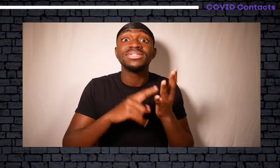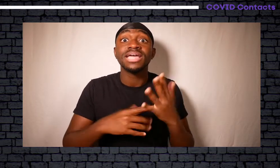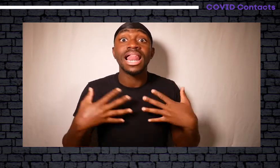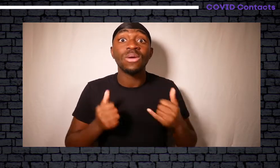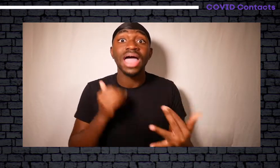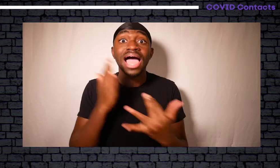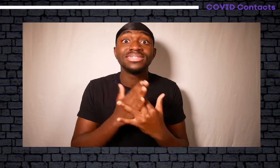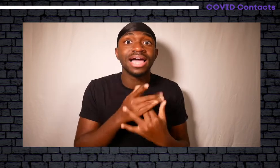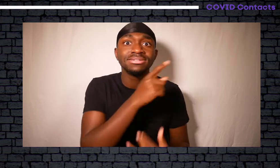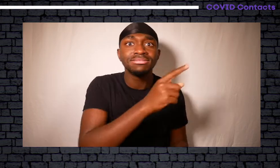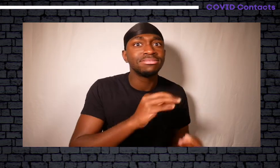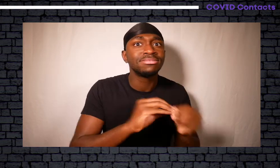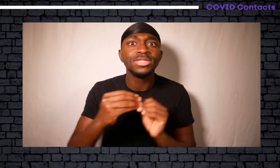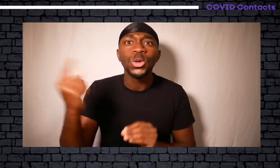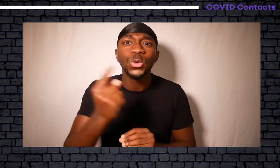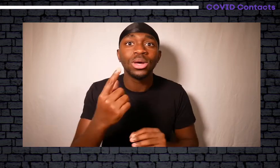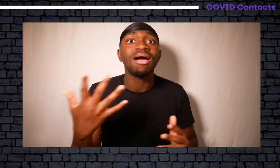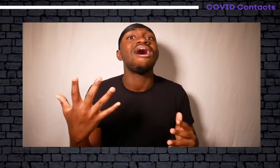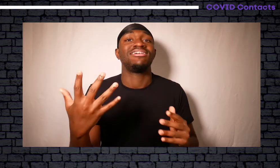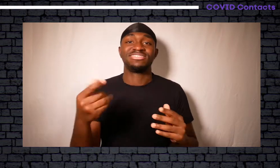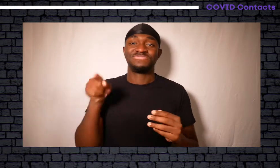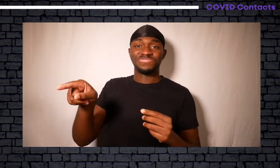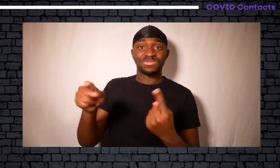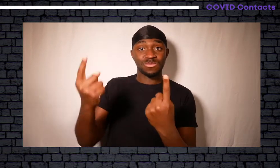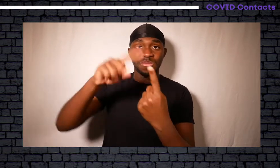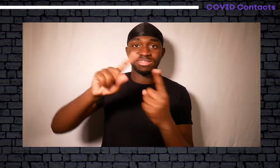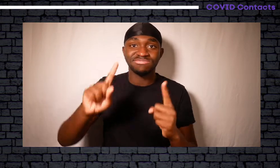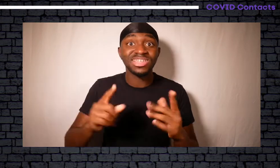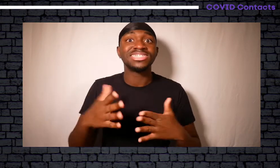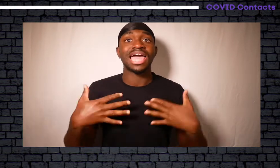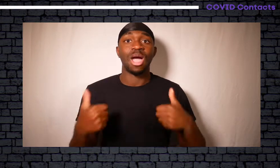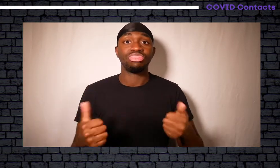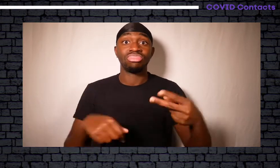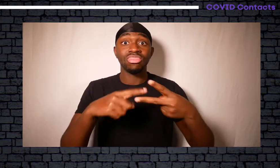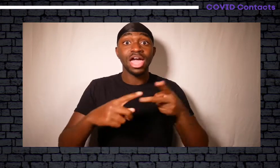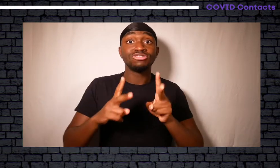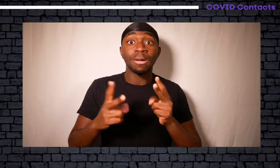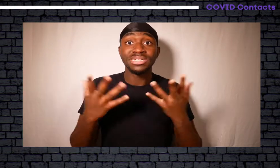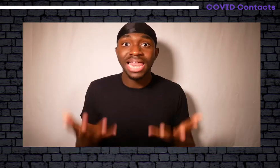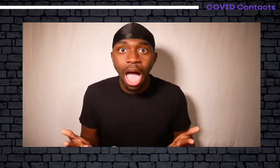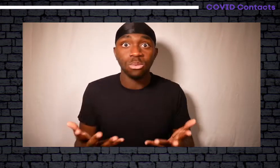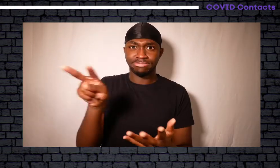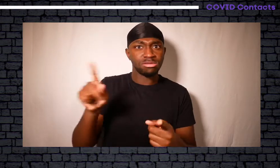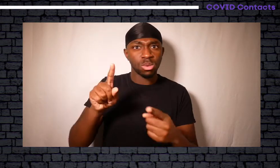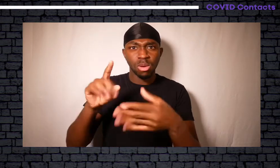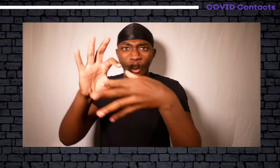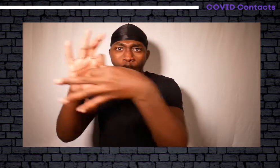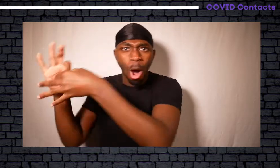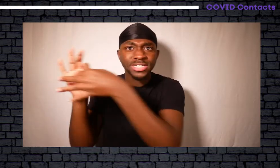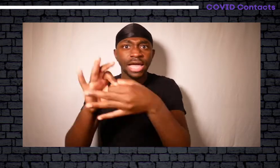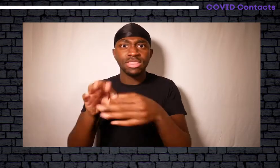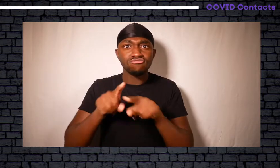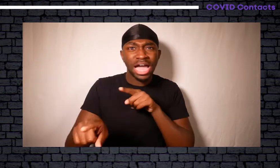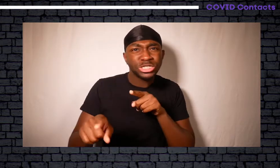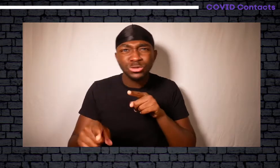Created by the charity Sign Health and the company Interpreter Now